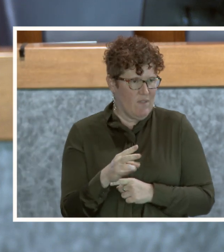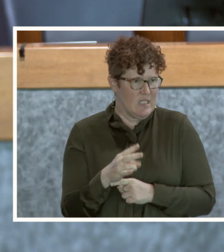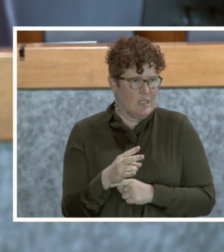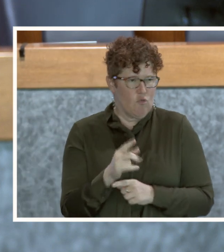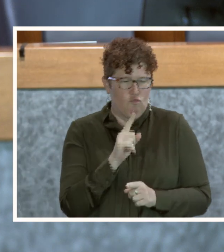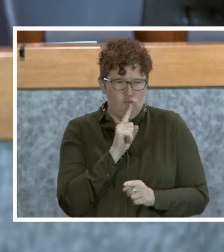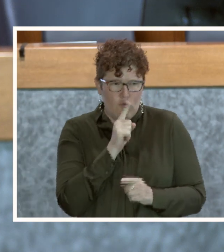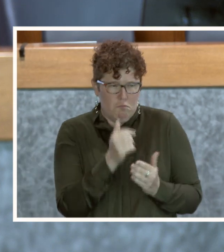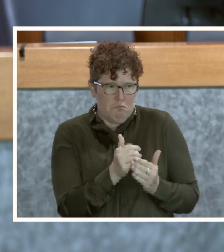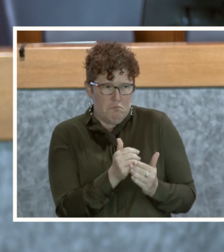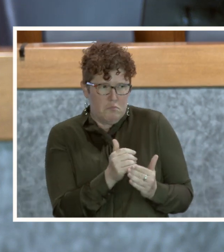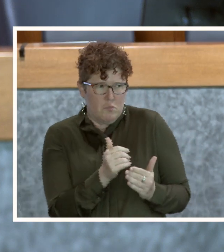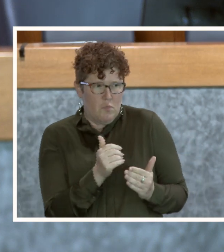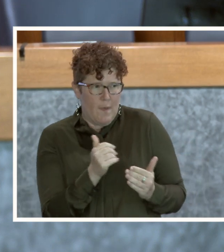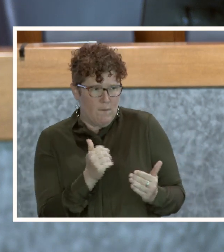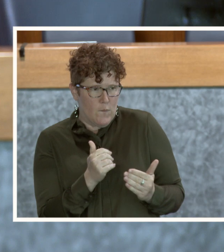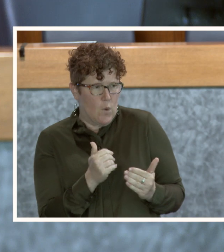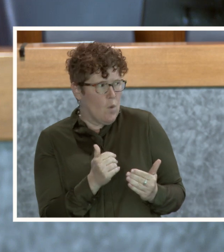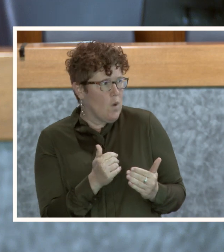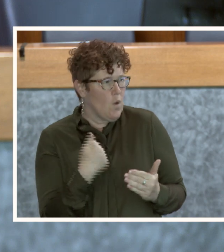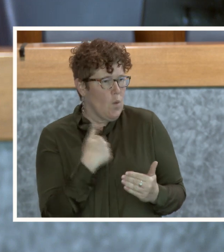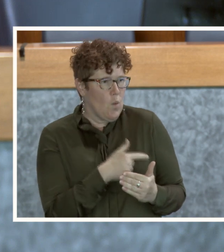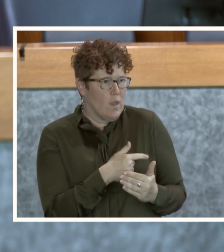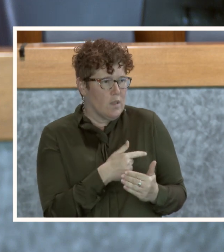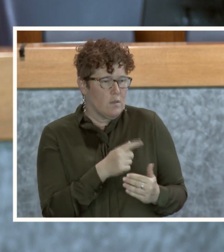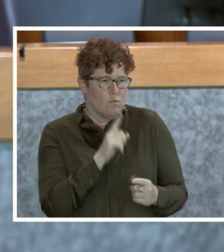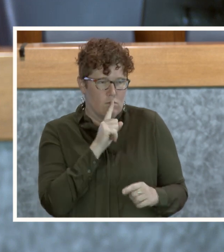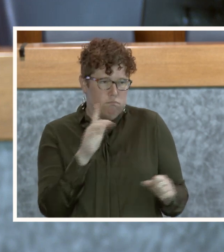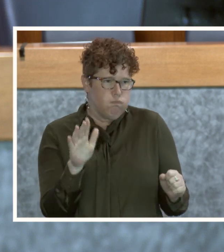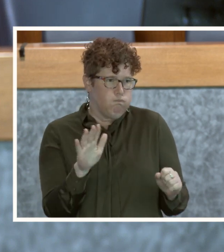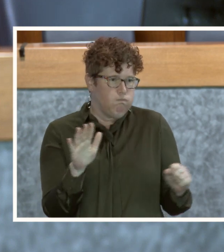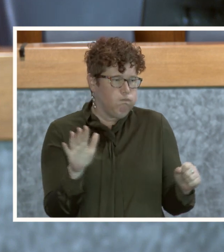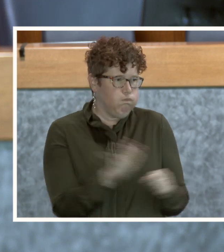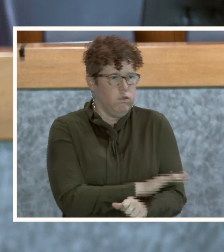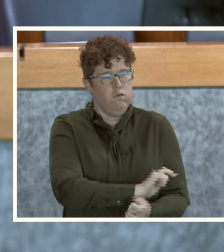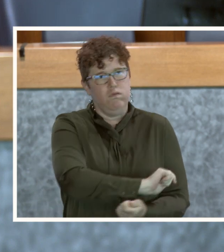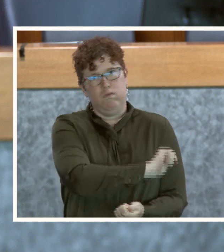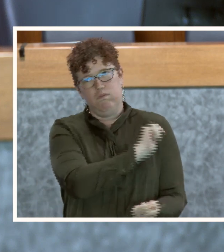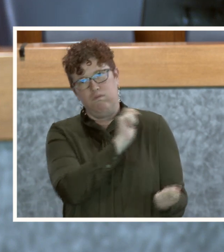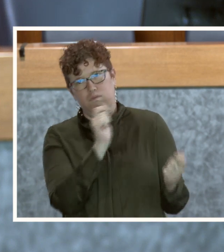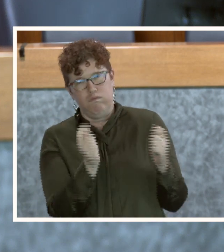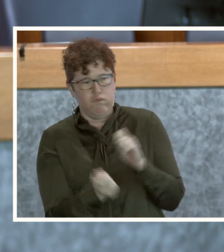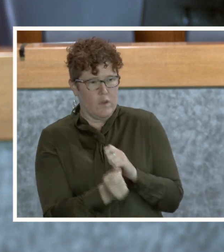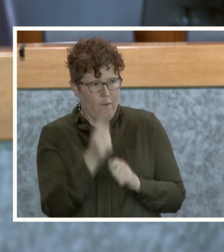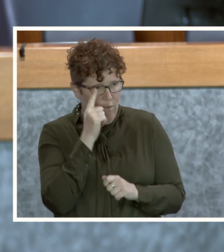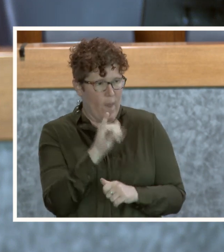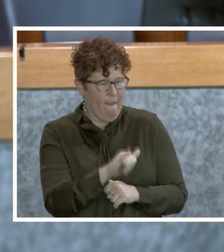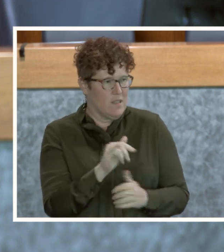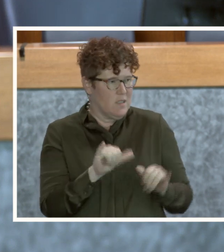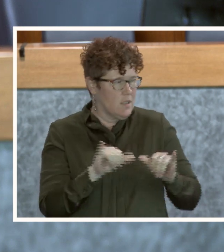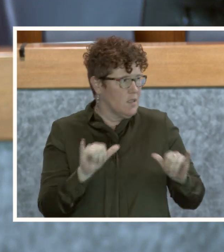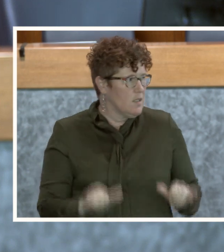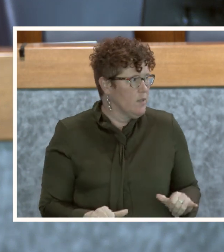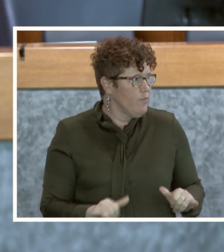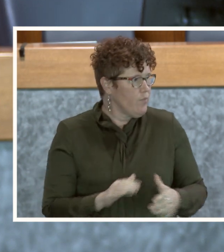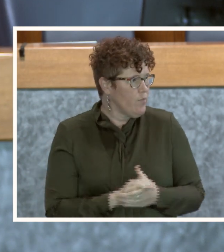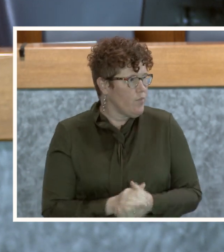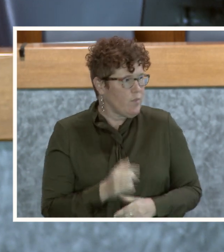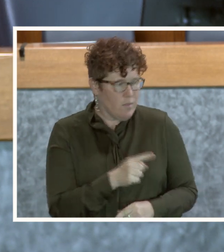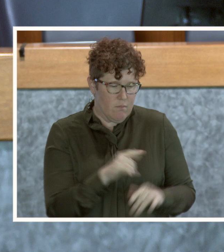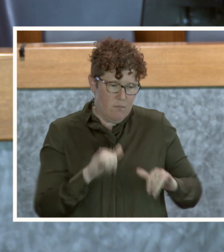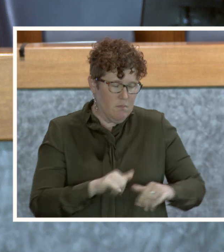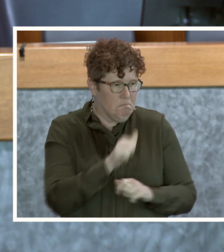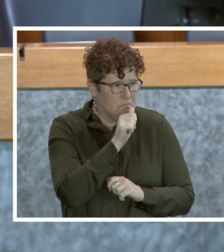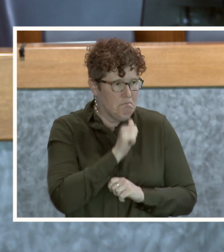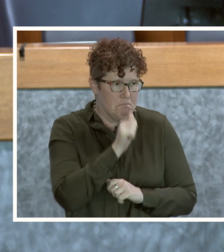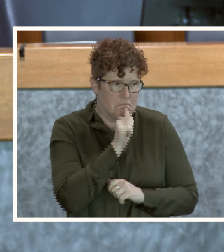before we did a complete overhaul technology overhaul to the entire Vine platform. And she stayed